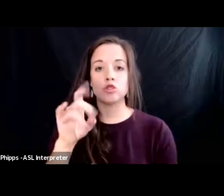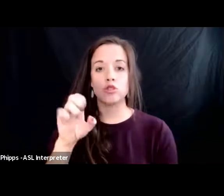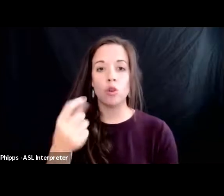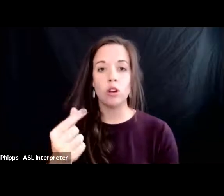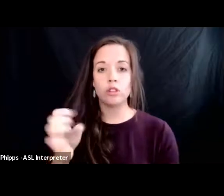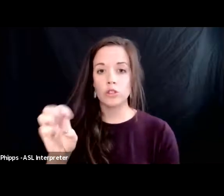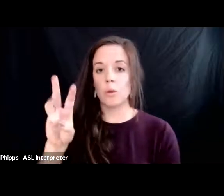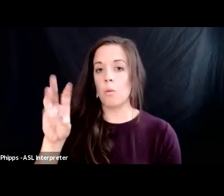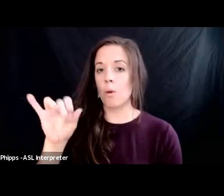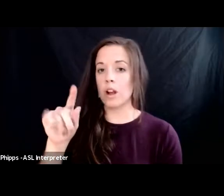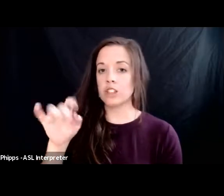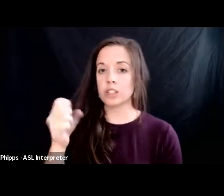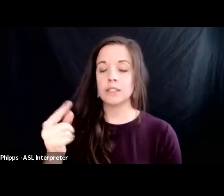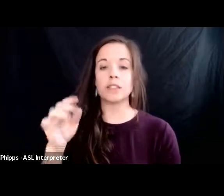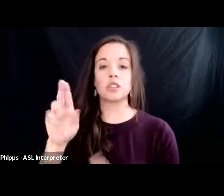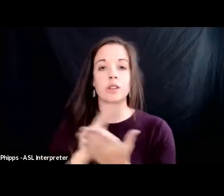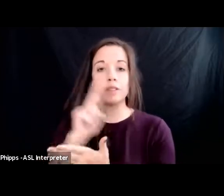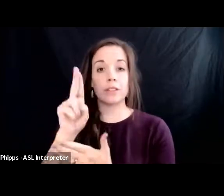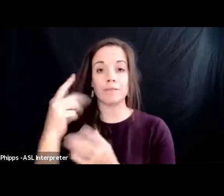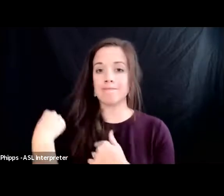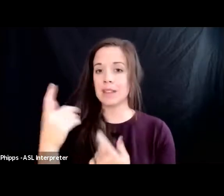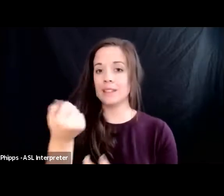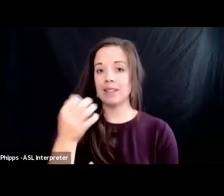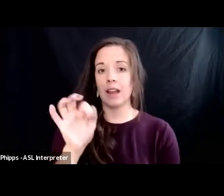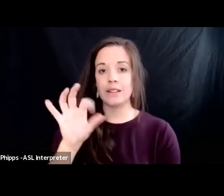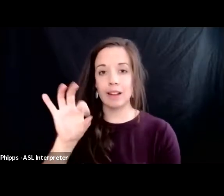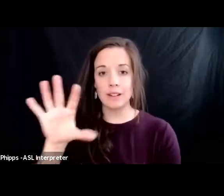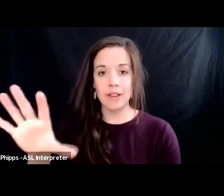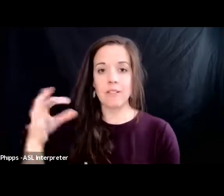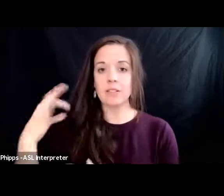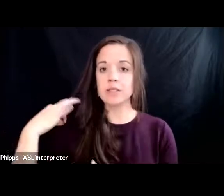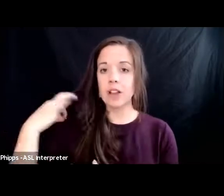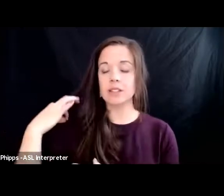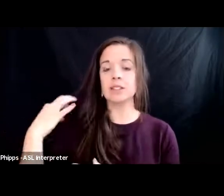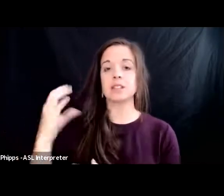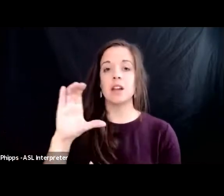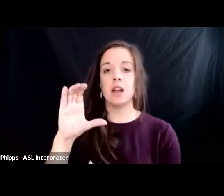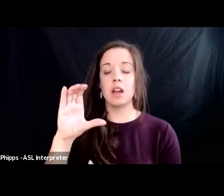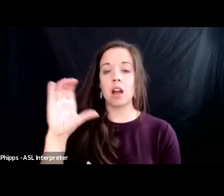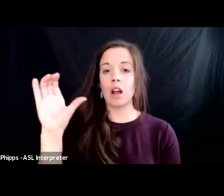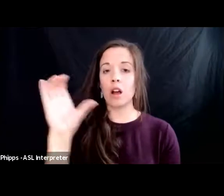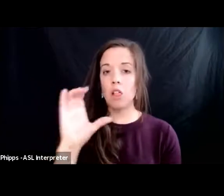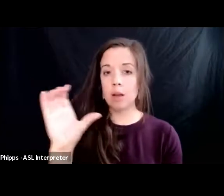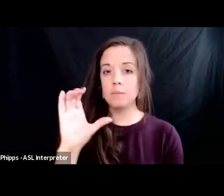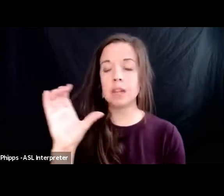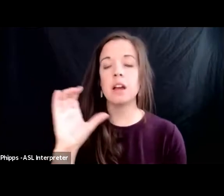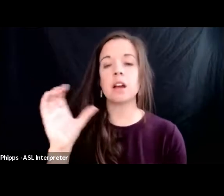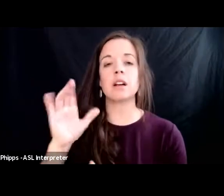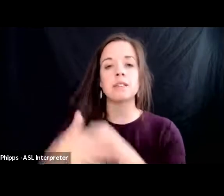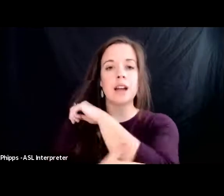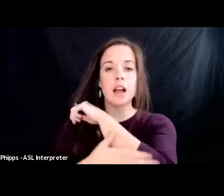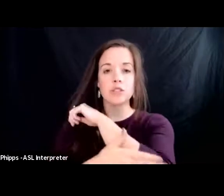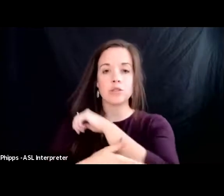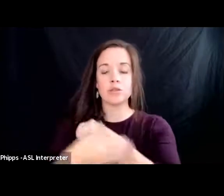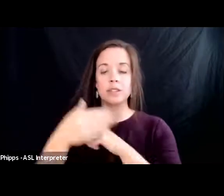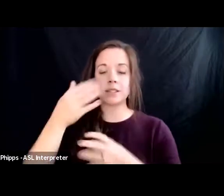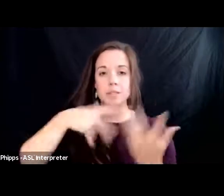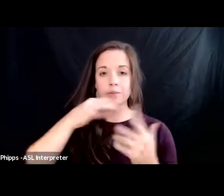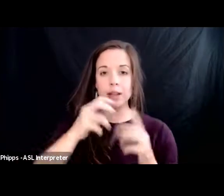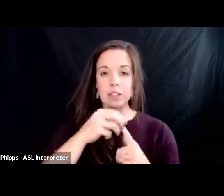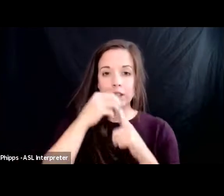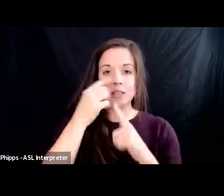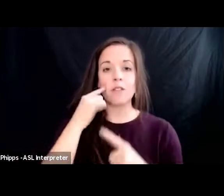since 1995 he's volunteered as columbia country specialist for amnesty international usa